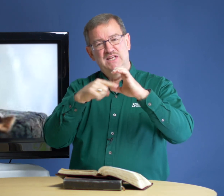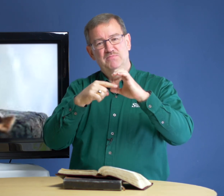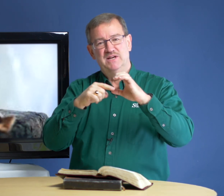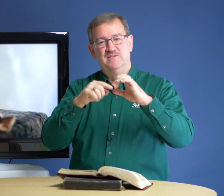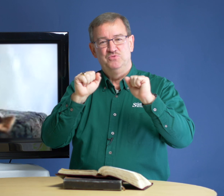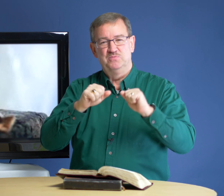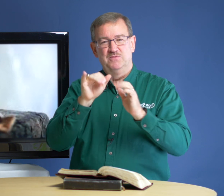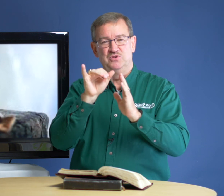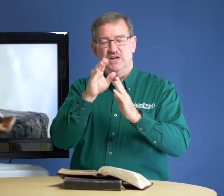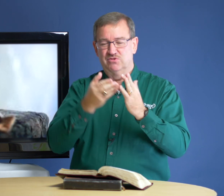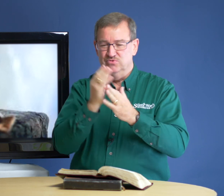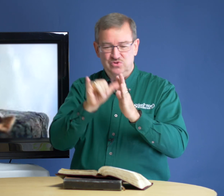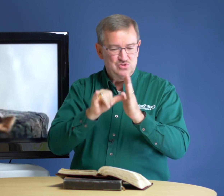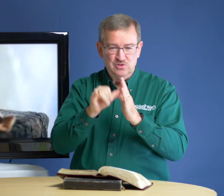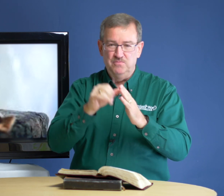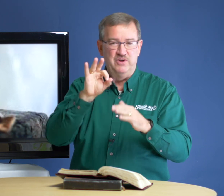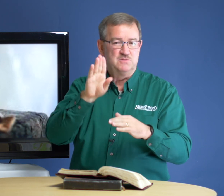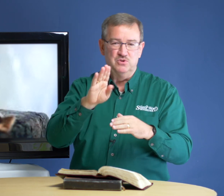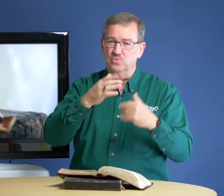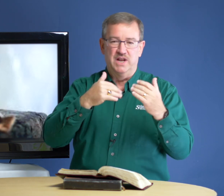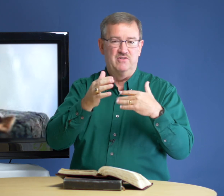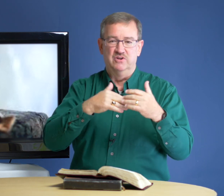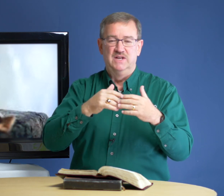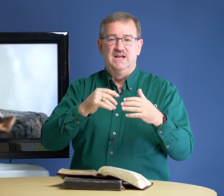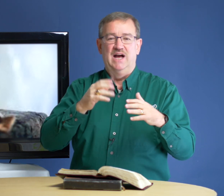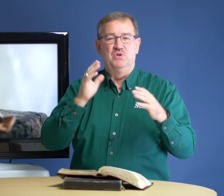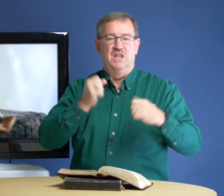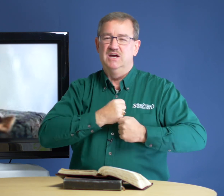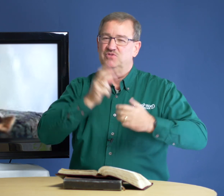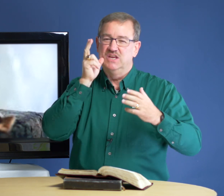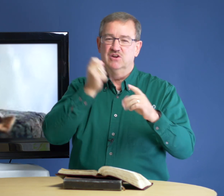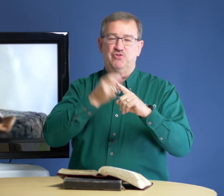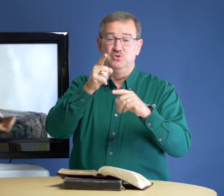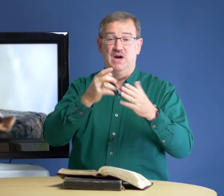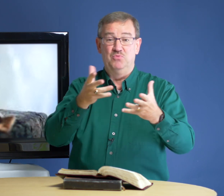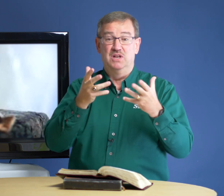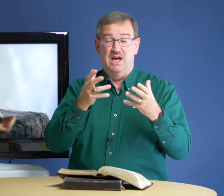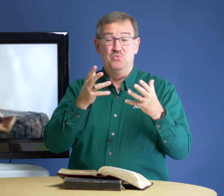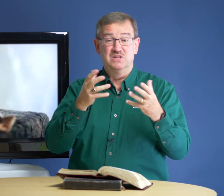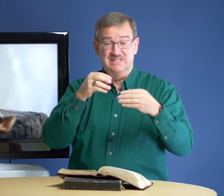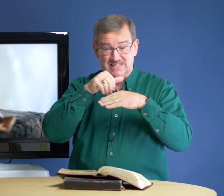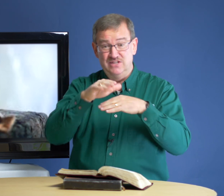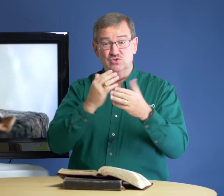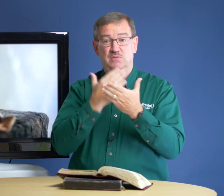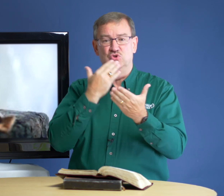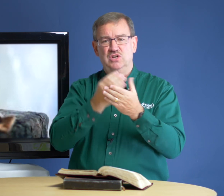email. You'll be able to do that through YouTube, Facebook, whatever. I would love to hear from you. I would, I want to send you some good